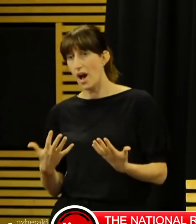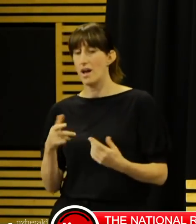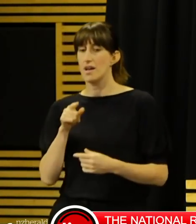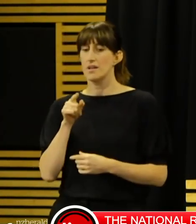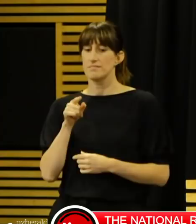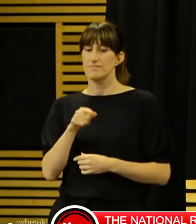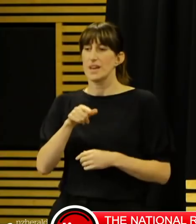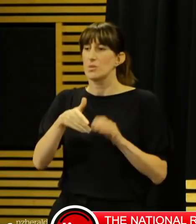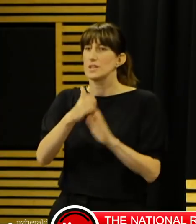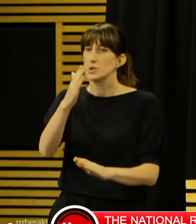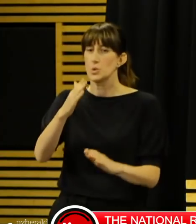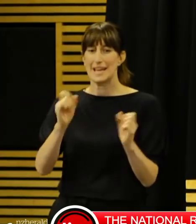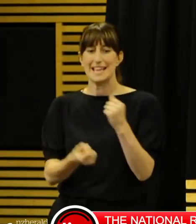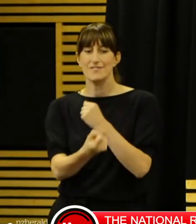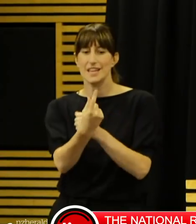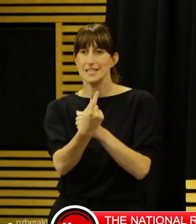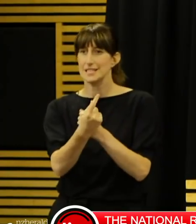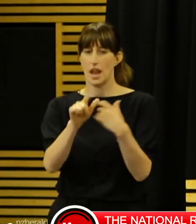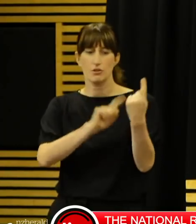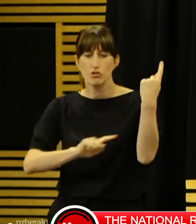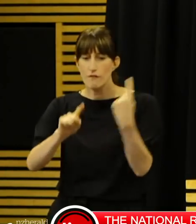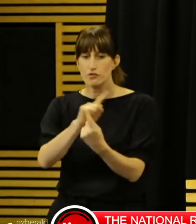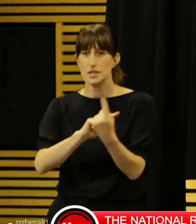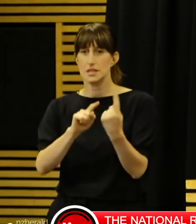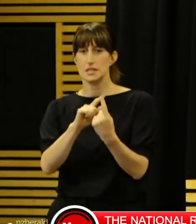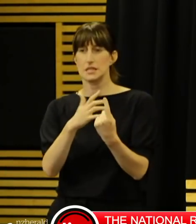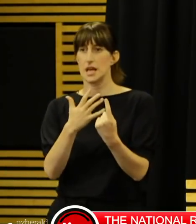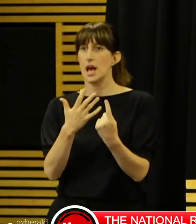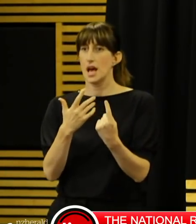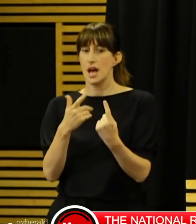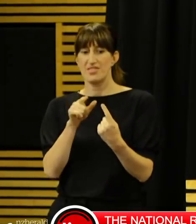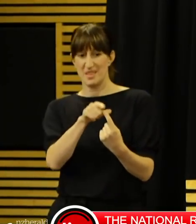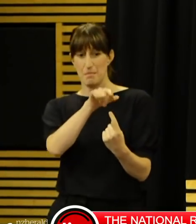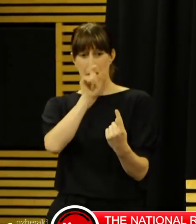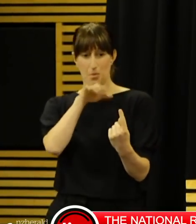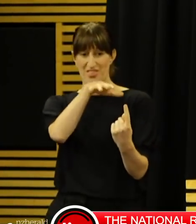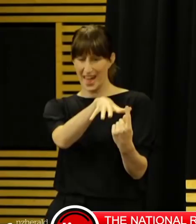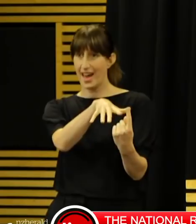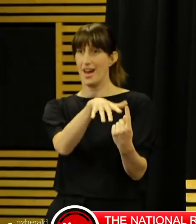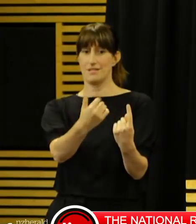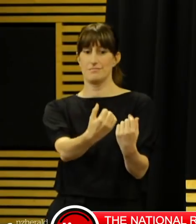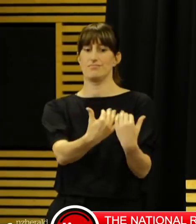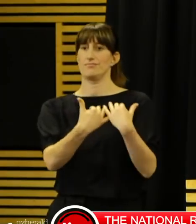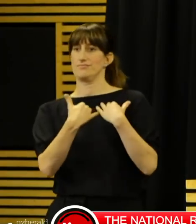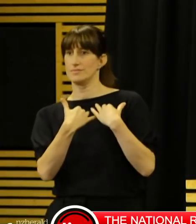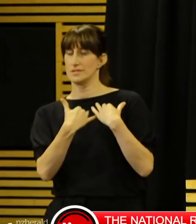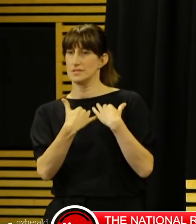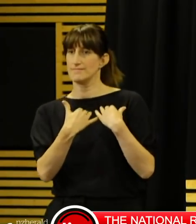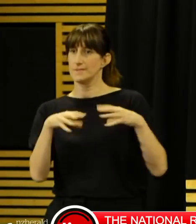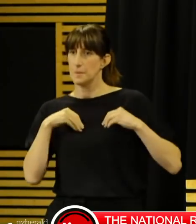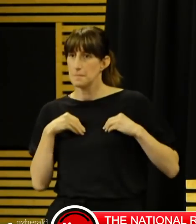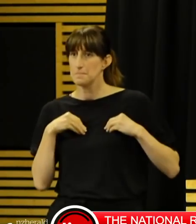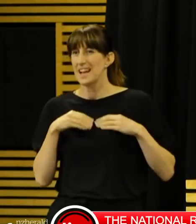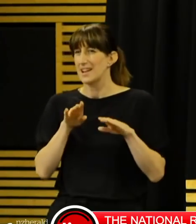part of a cluster where there are other cases, an example being the World Hereford Cattle Conference in Queenstown earlier this month,